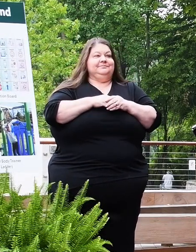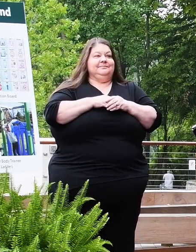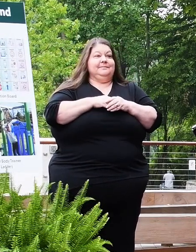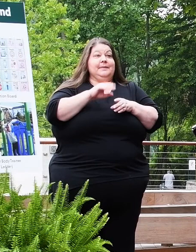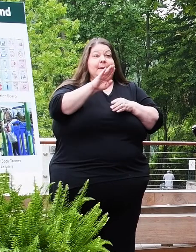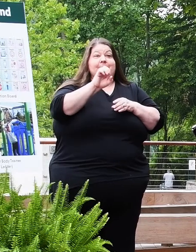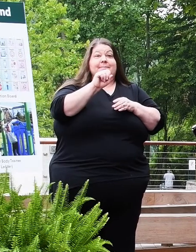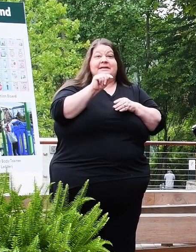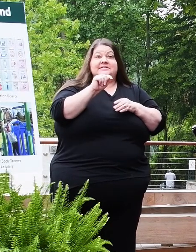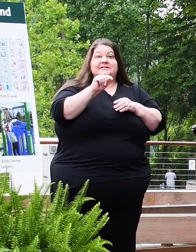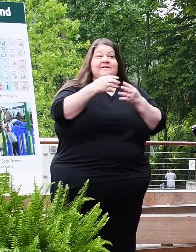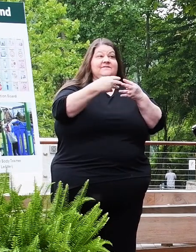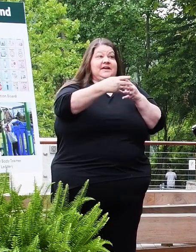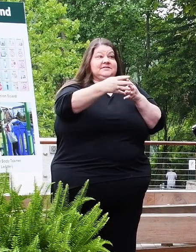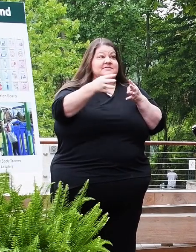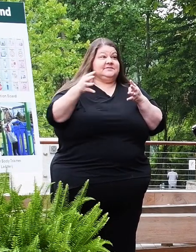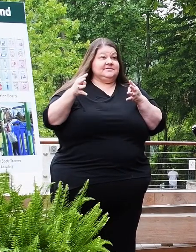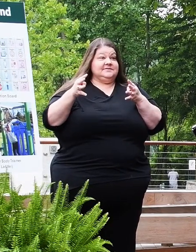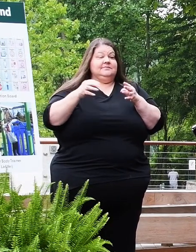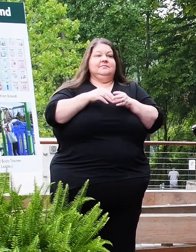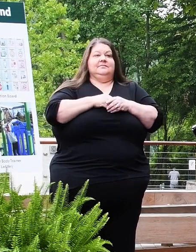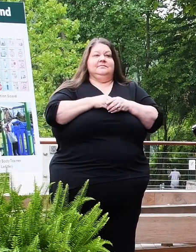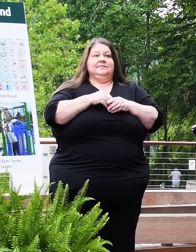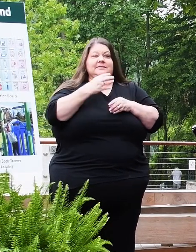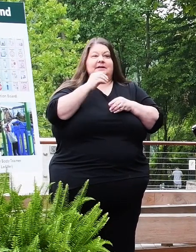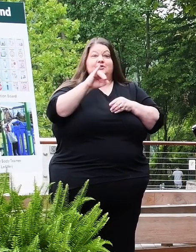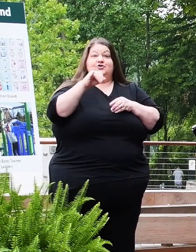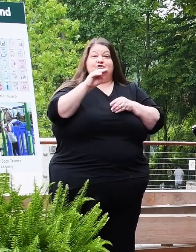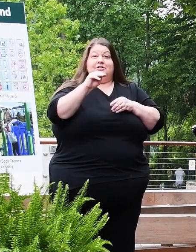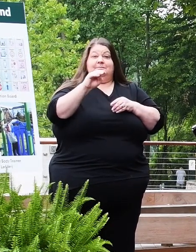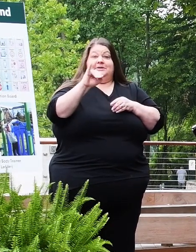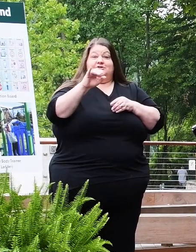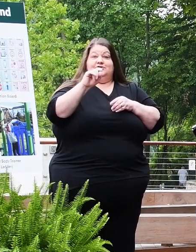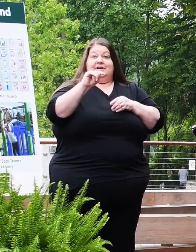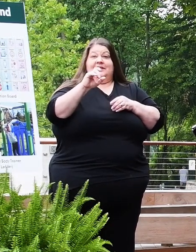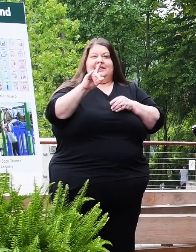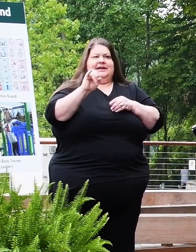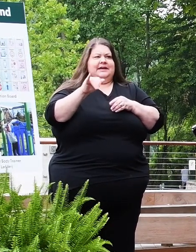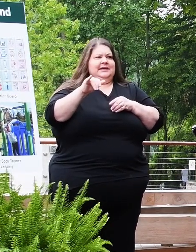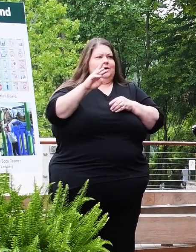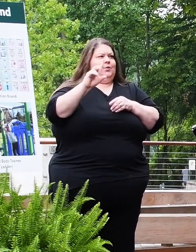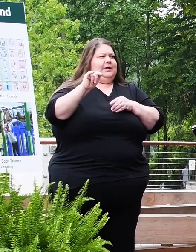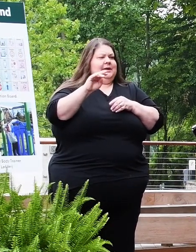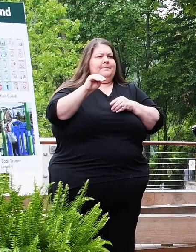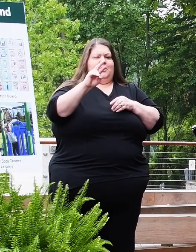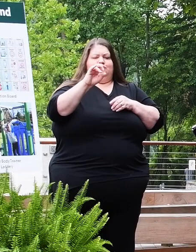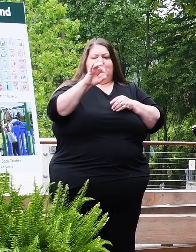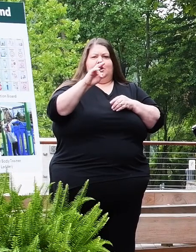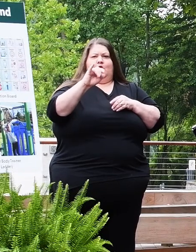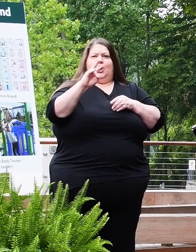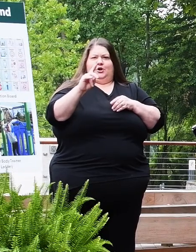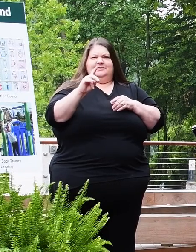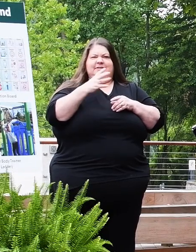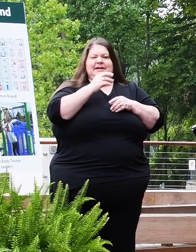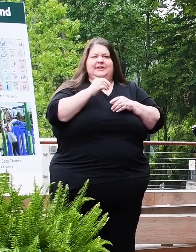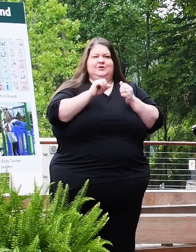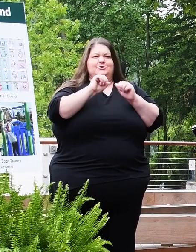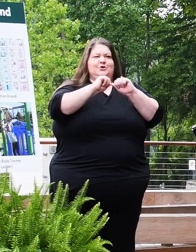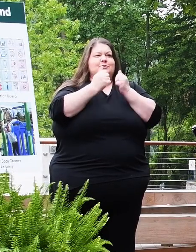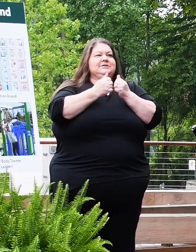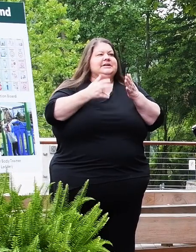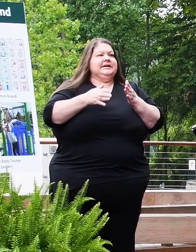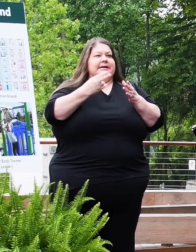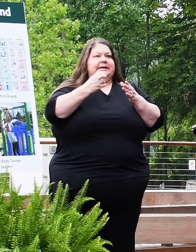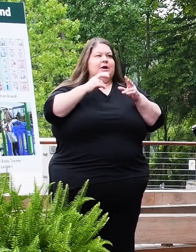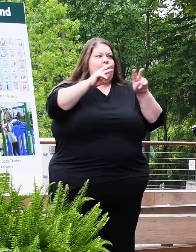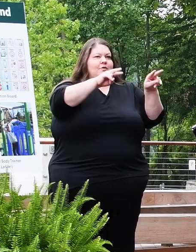Best Fence. And Jim Jett with Whitman, Rekhart and Associates. Jim was our resident inspector who oversaw all the